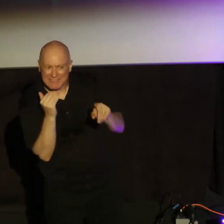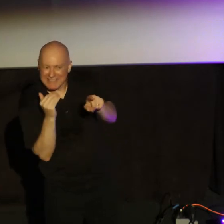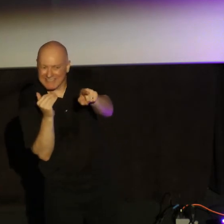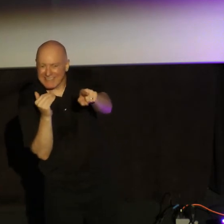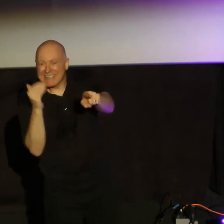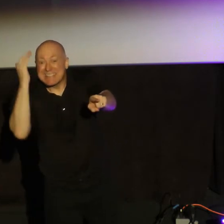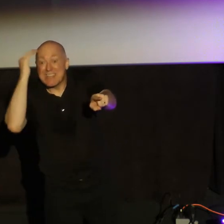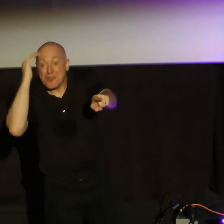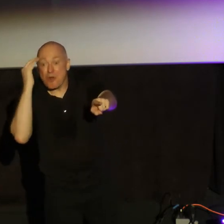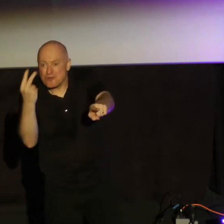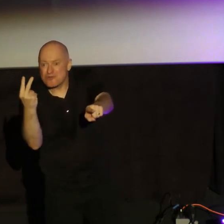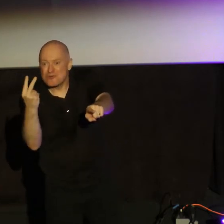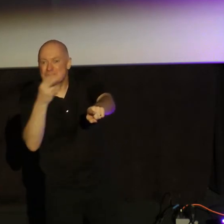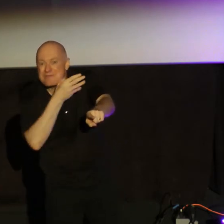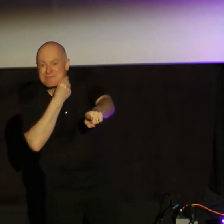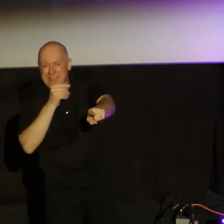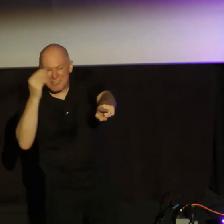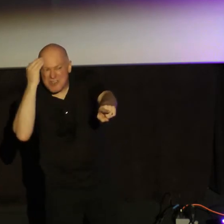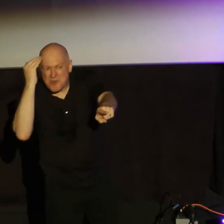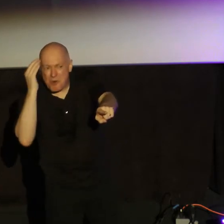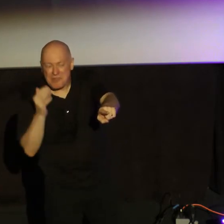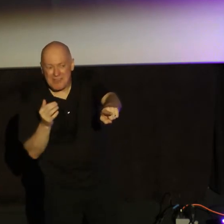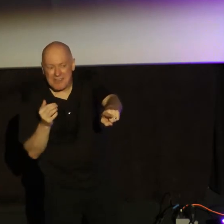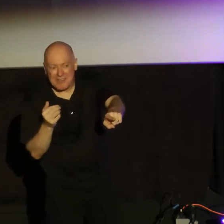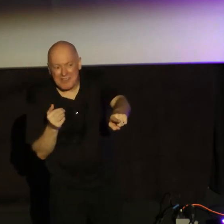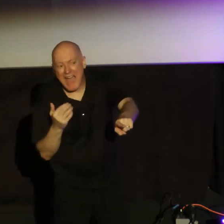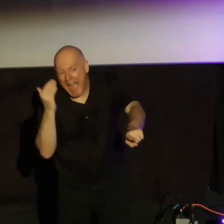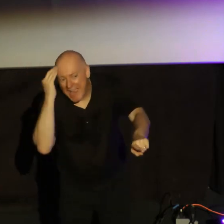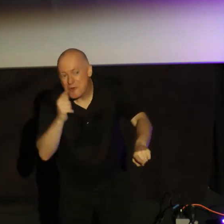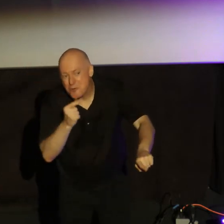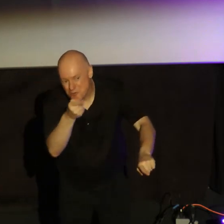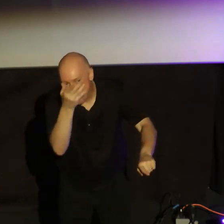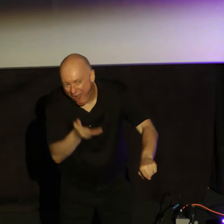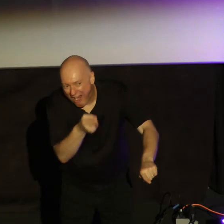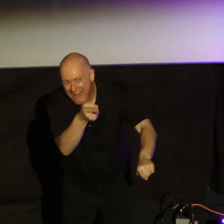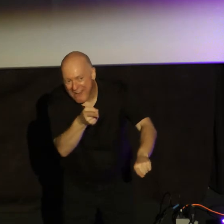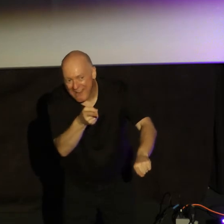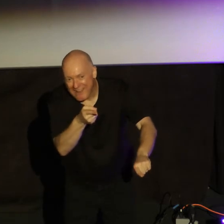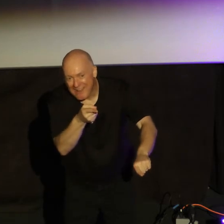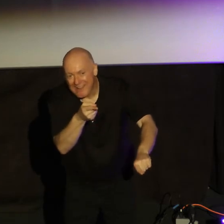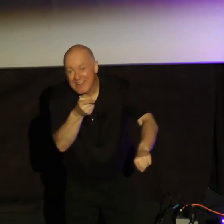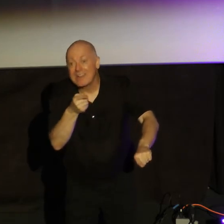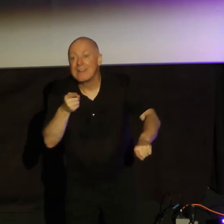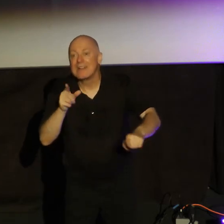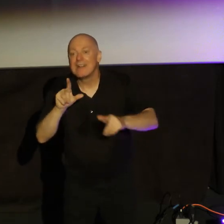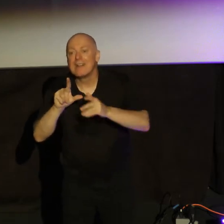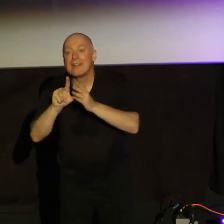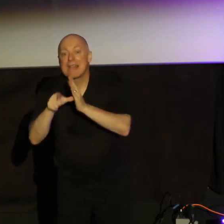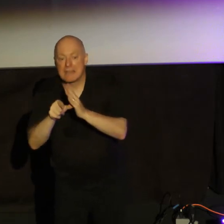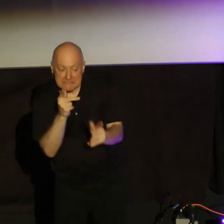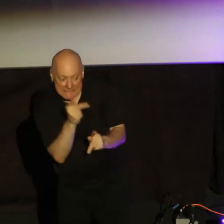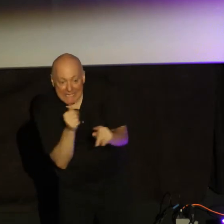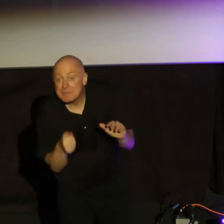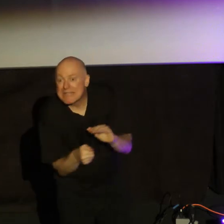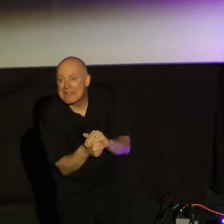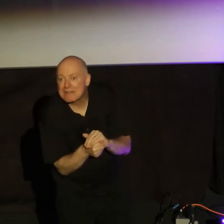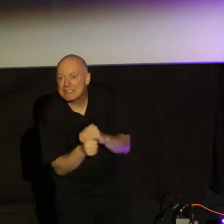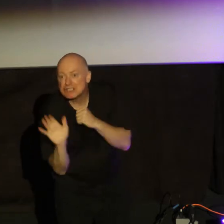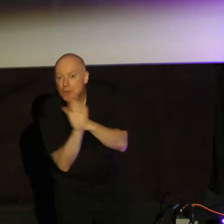And she's relaying, in fact, to them. She says, okay, I know who you guys are. We found out later that she actually keeps them hidden, and she protects them. But